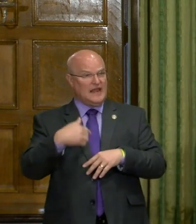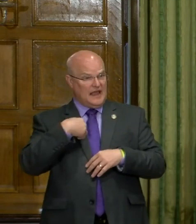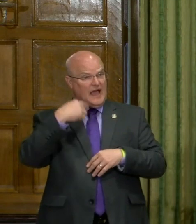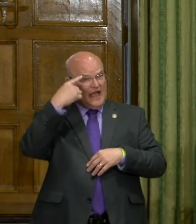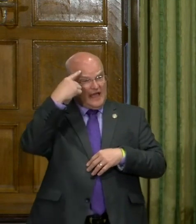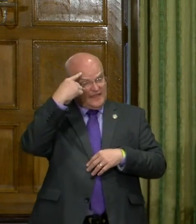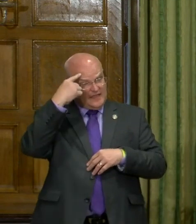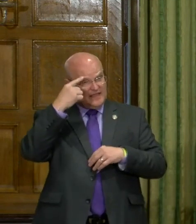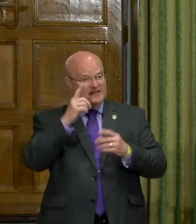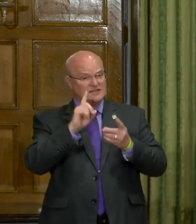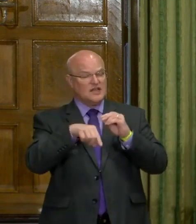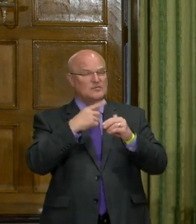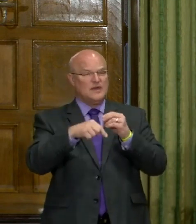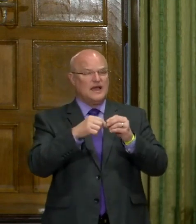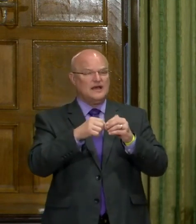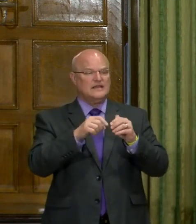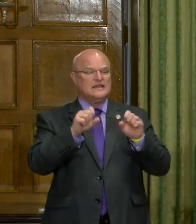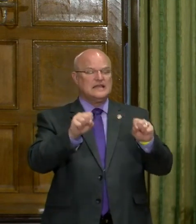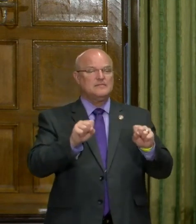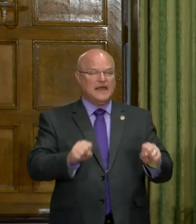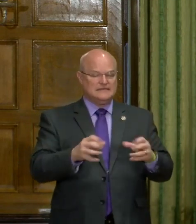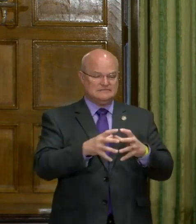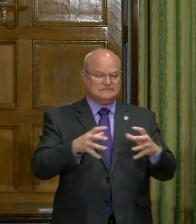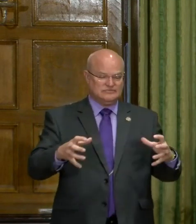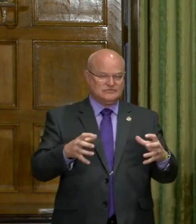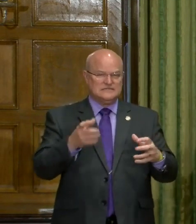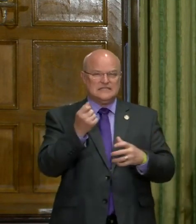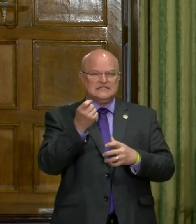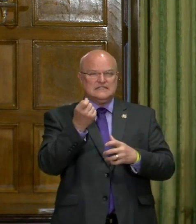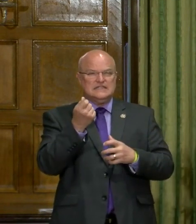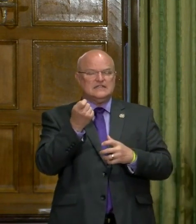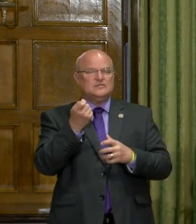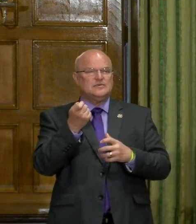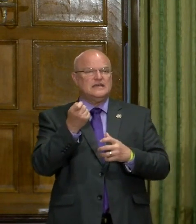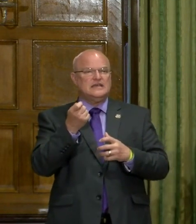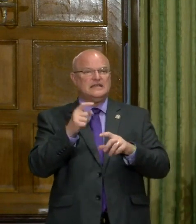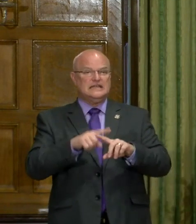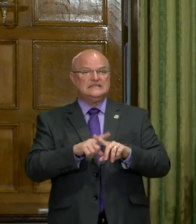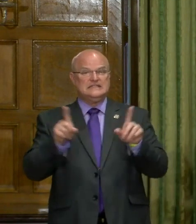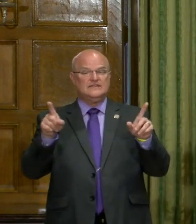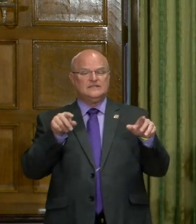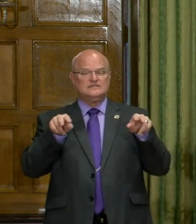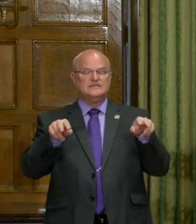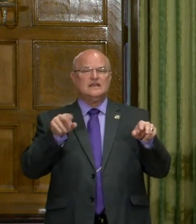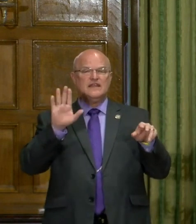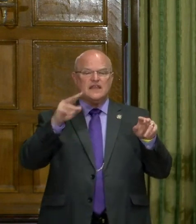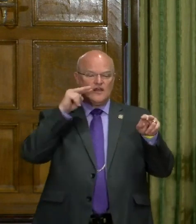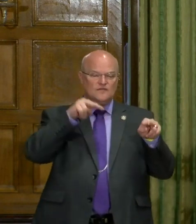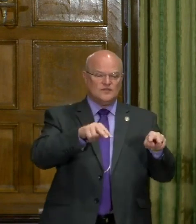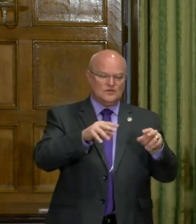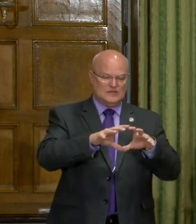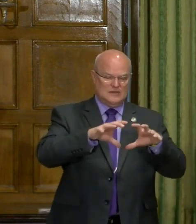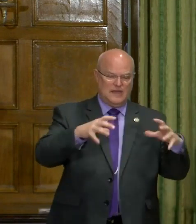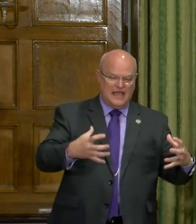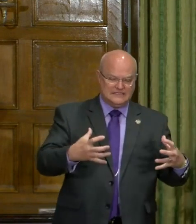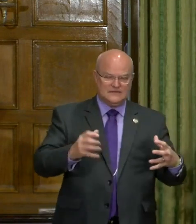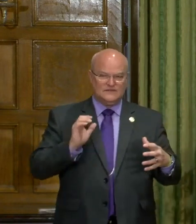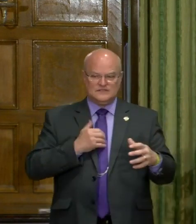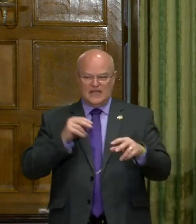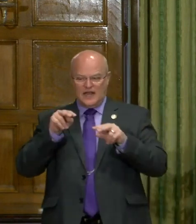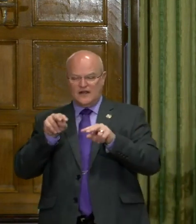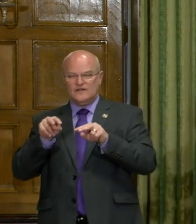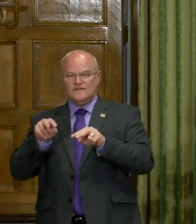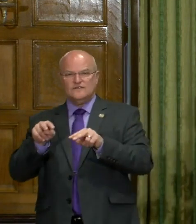I do think they were talking about capacity and it's probably a little bit of, of, uh, differences there, their view and capacity versus